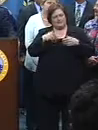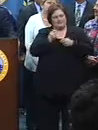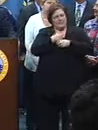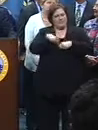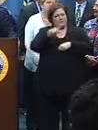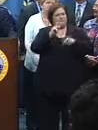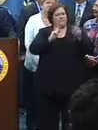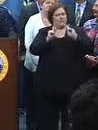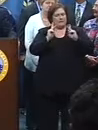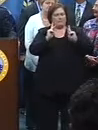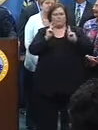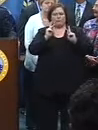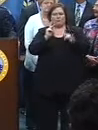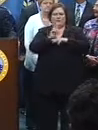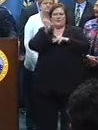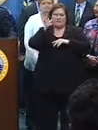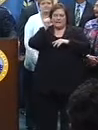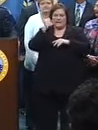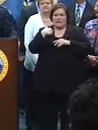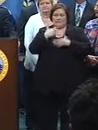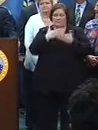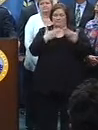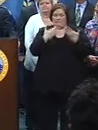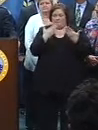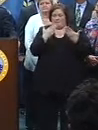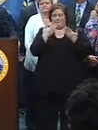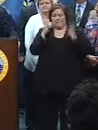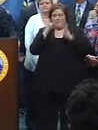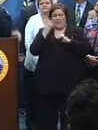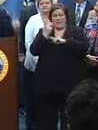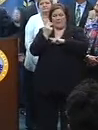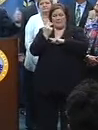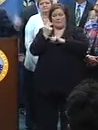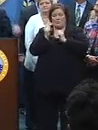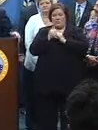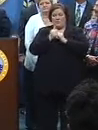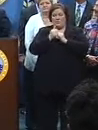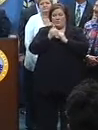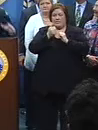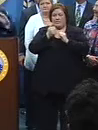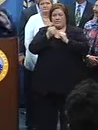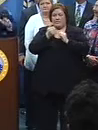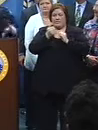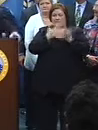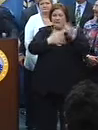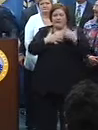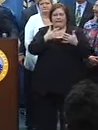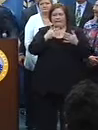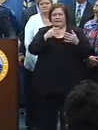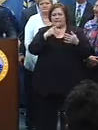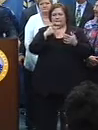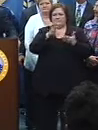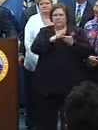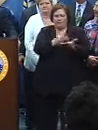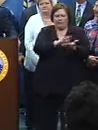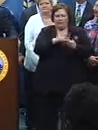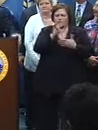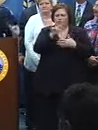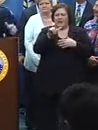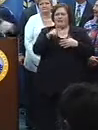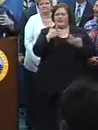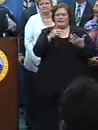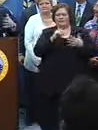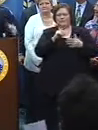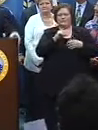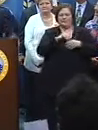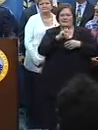is spend some time this year because we had some trouble last year with the fires, you know, and the grills on Demi to